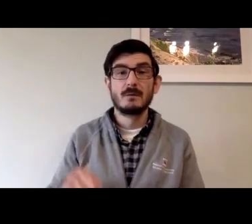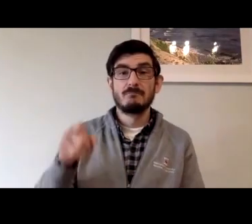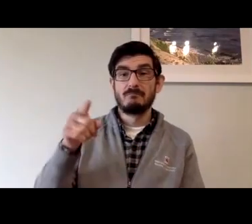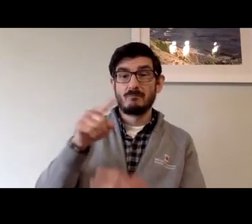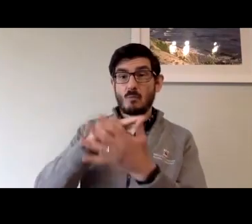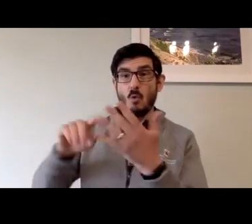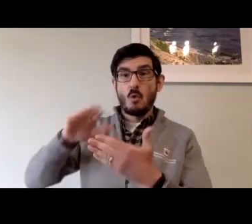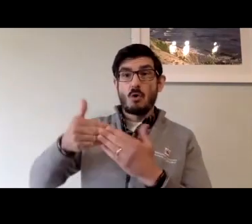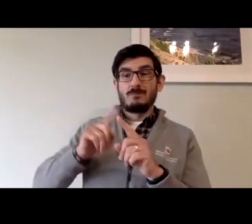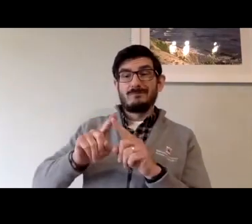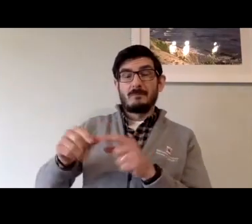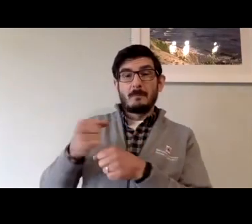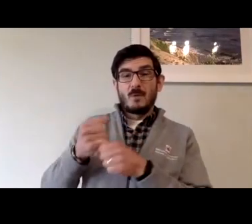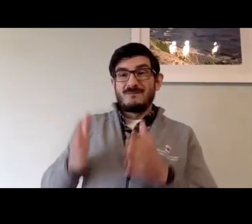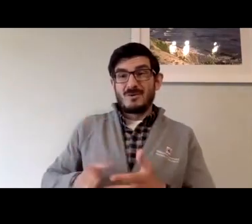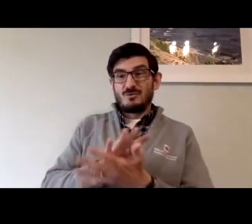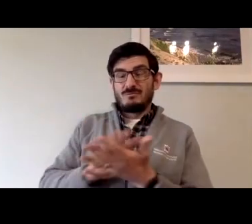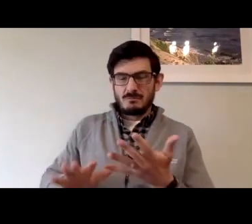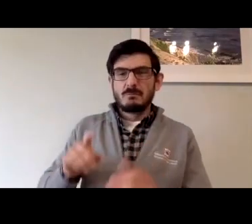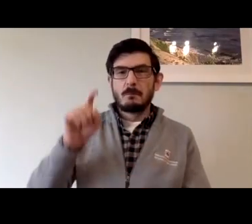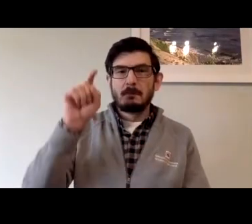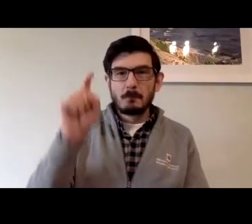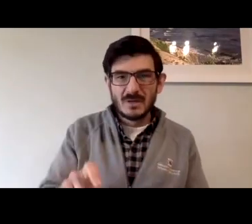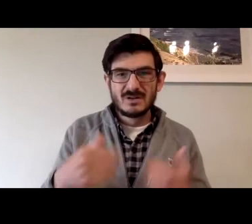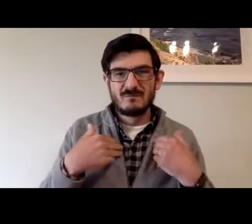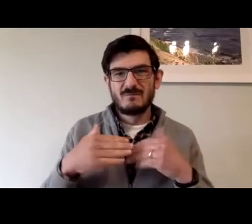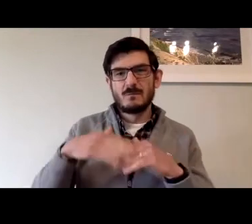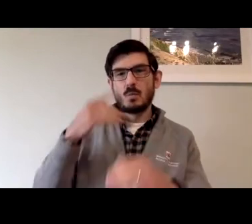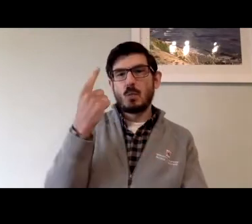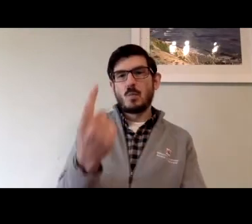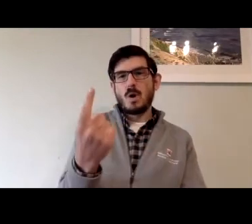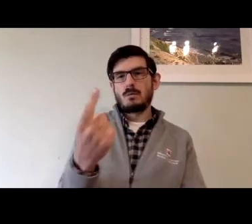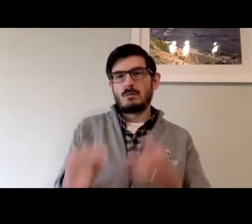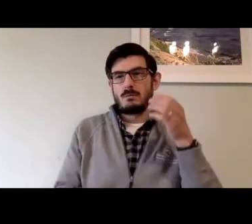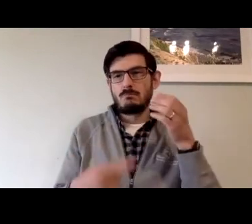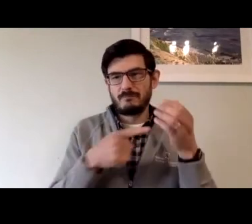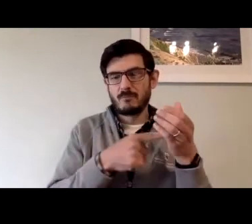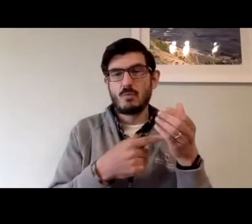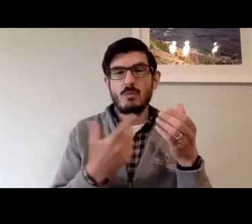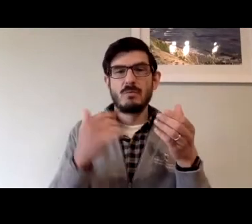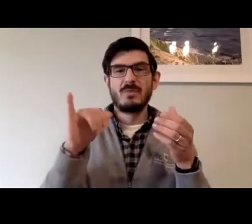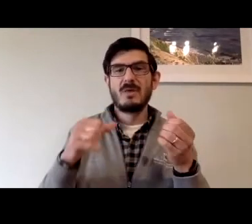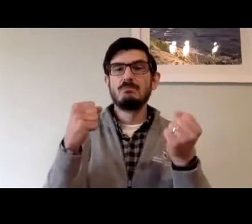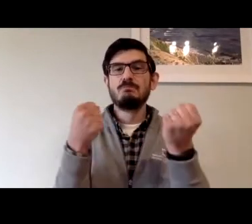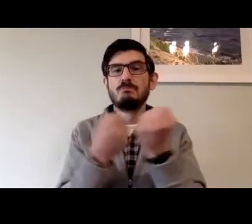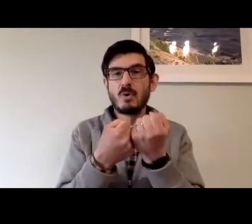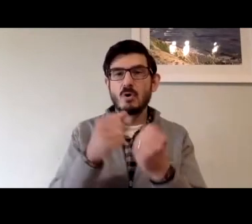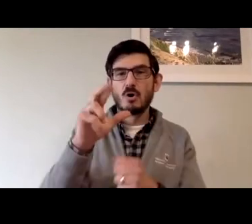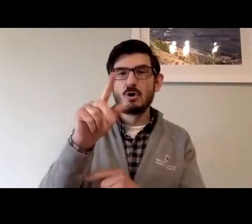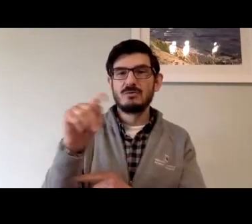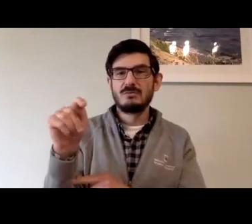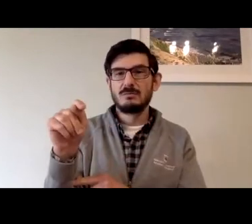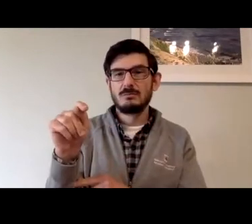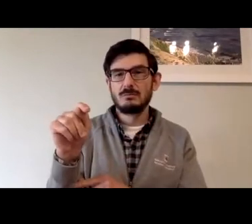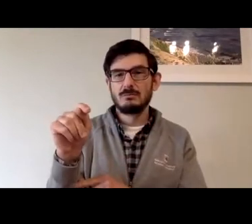all sorts of manufacturers that they support. And among the manufacturers, they had to have at least one model